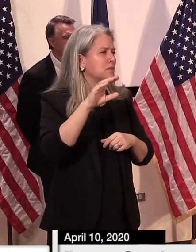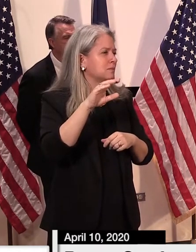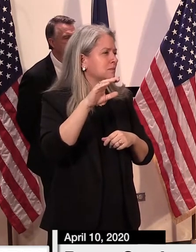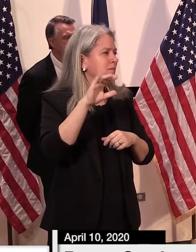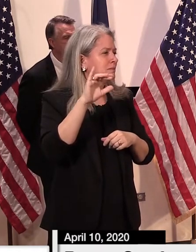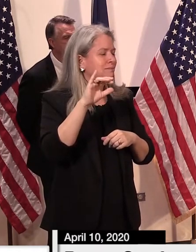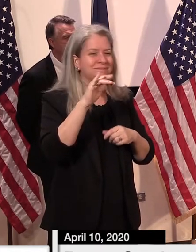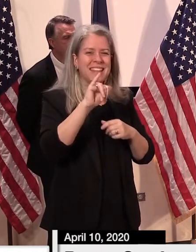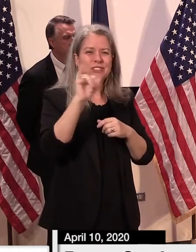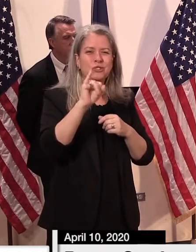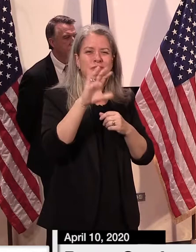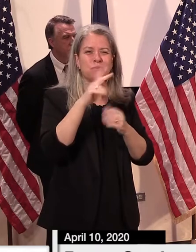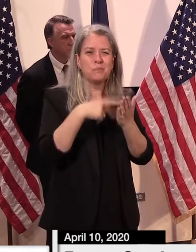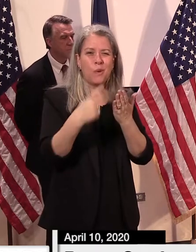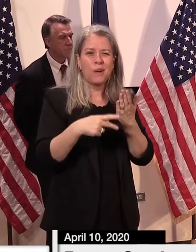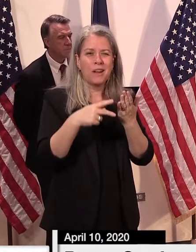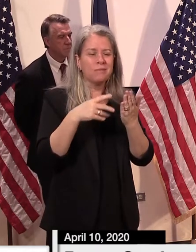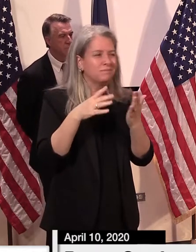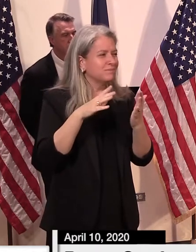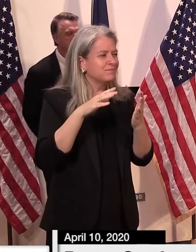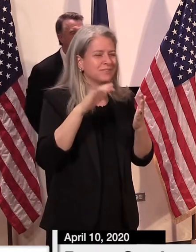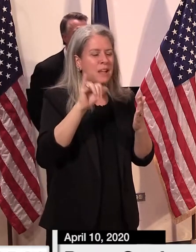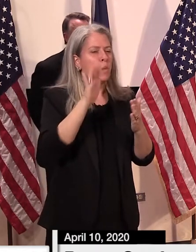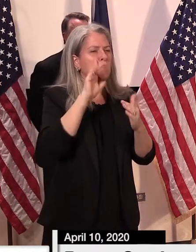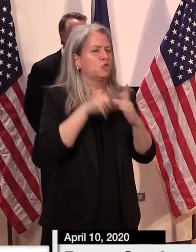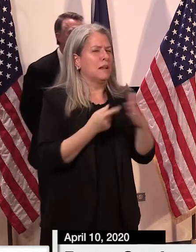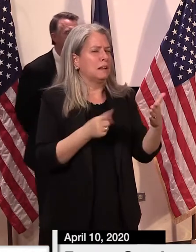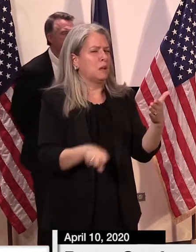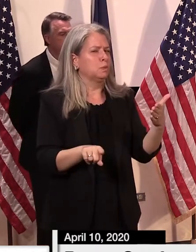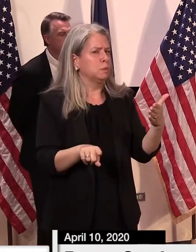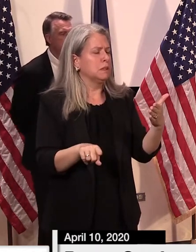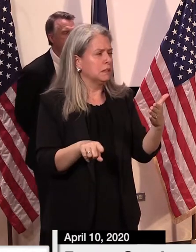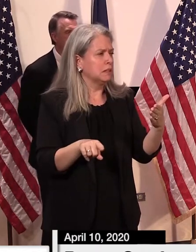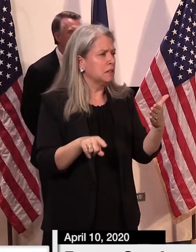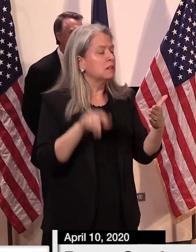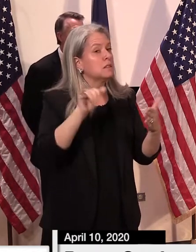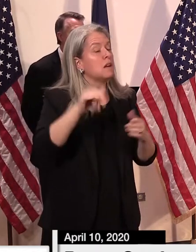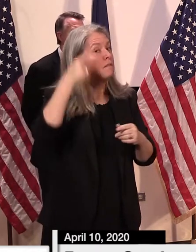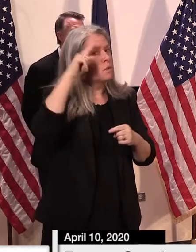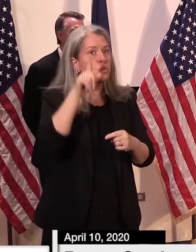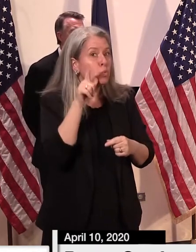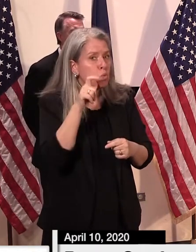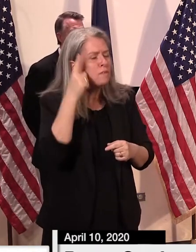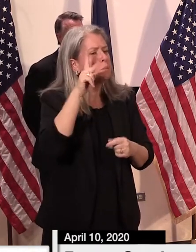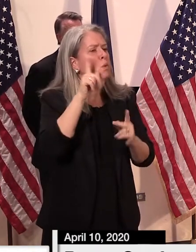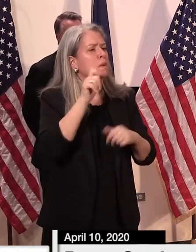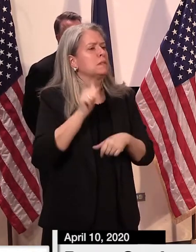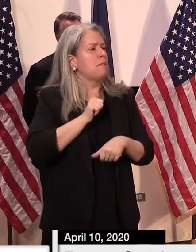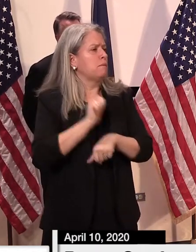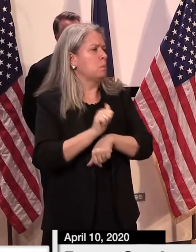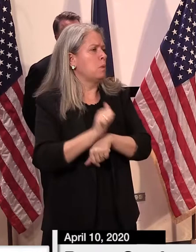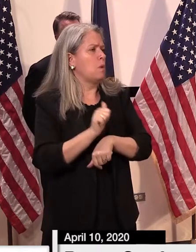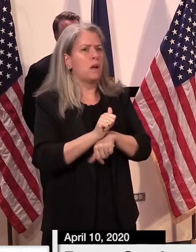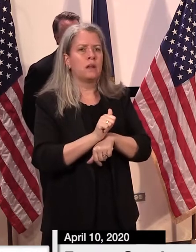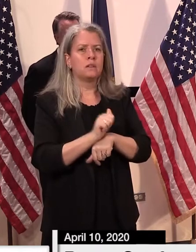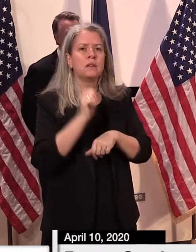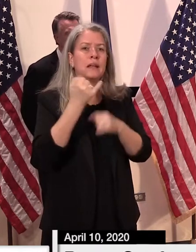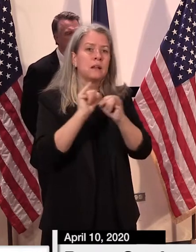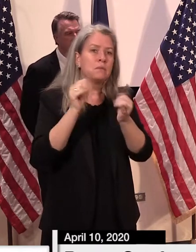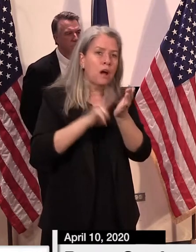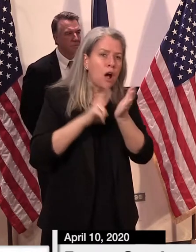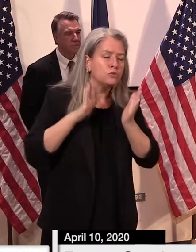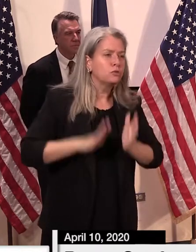launch Phase 1 of that next week. That will help provide service and benefits to self-employed, independent